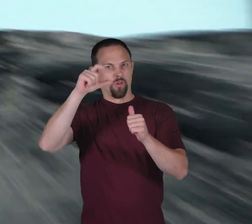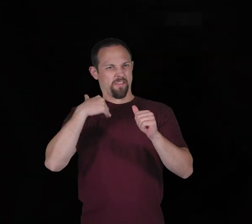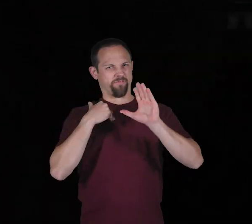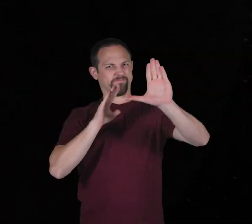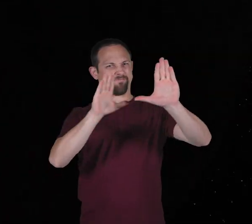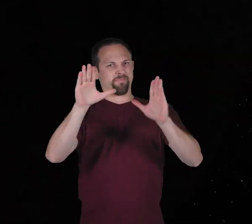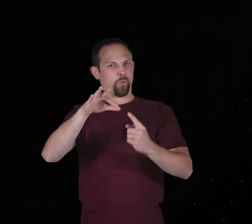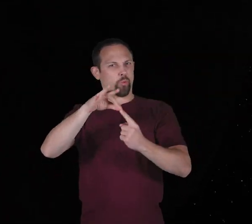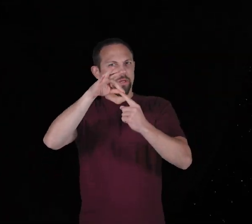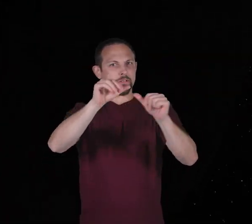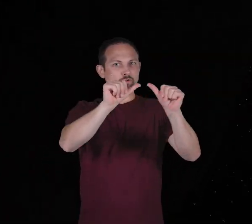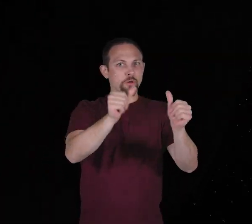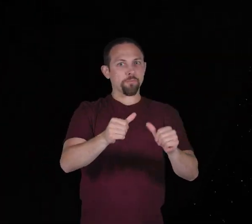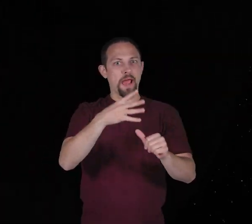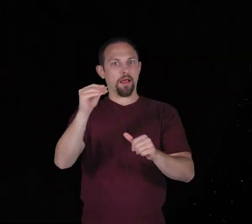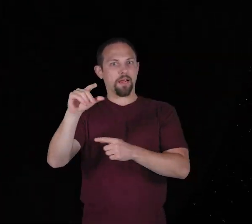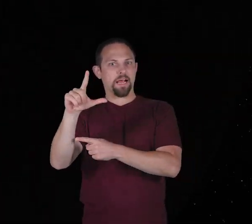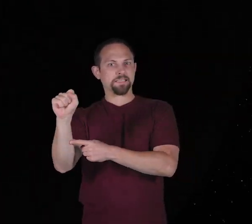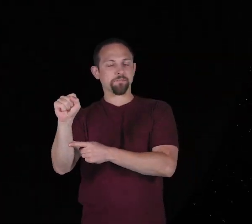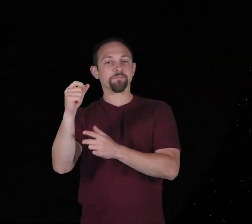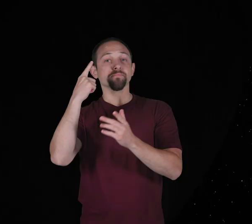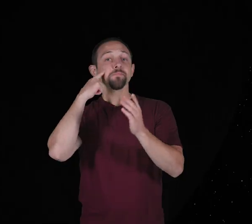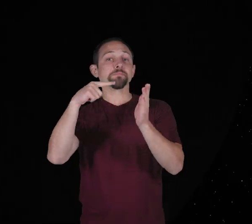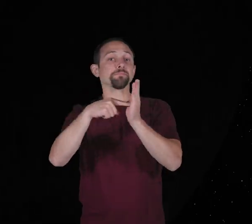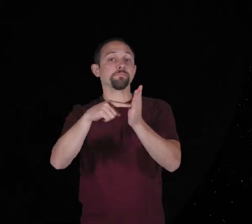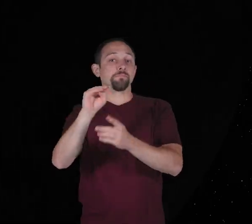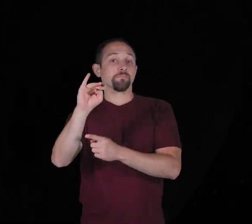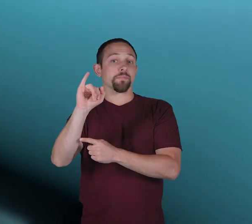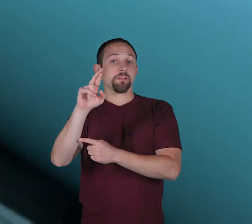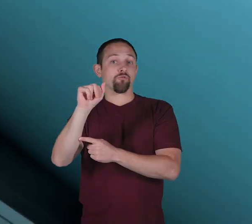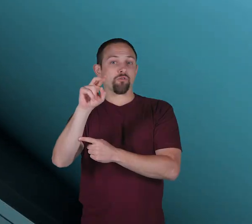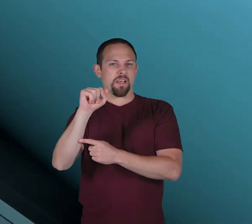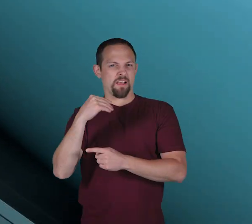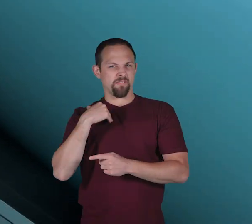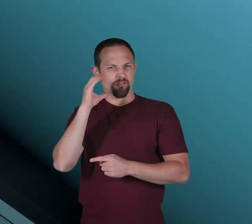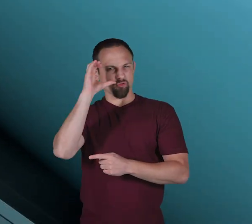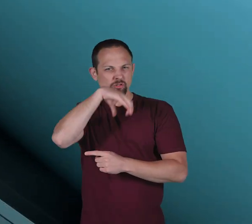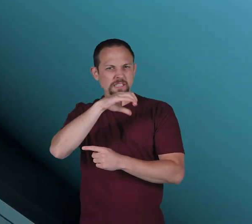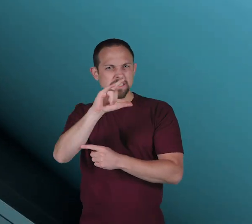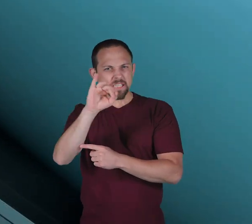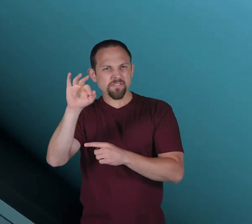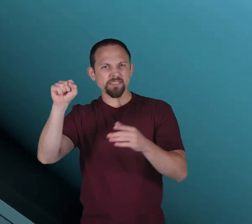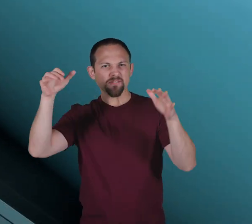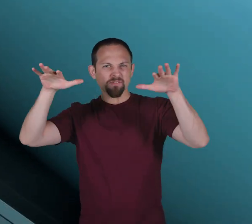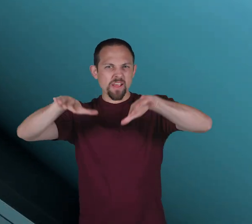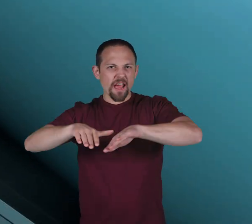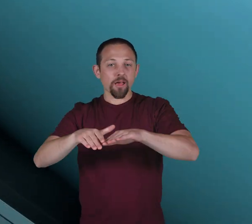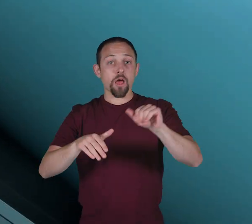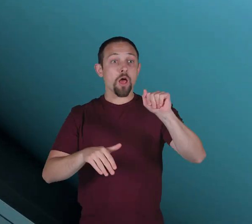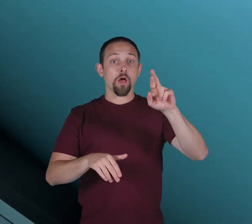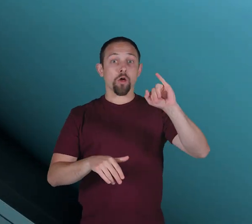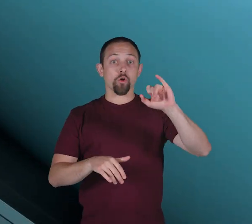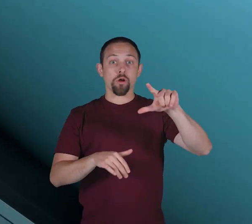For instance, Miranda has strange cliffs and valleys, and Ariel is covered in icy plains and bright white craters.